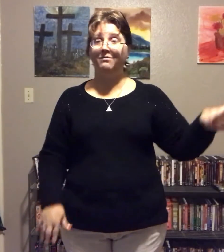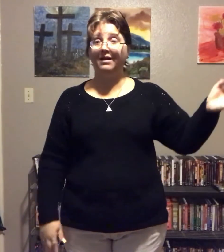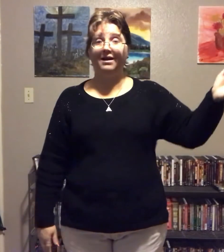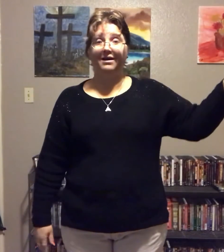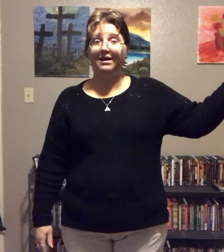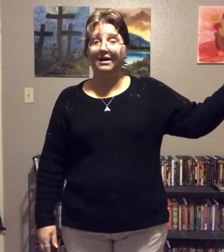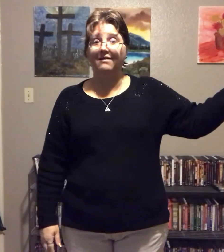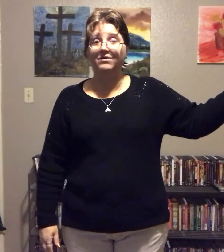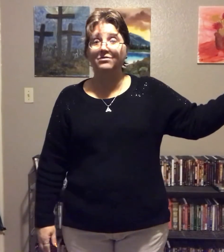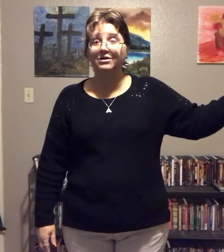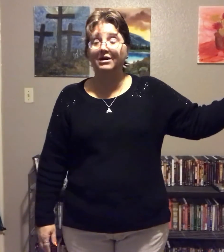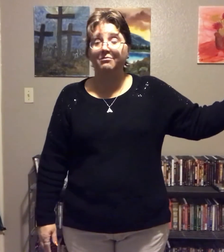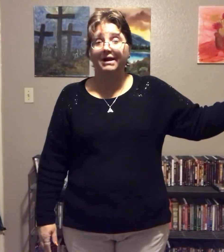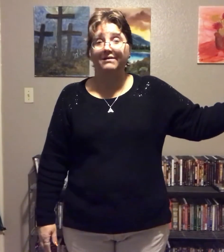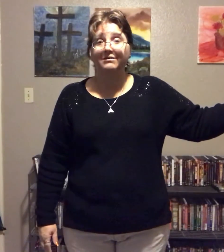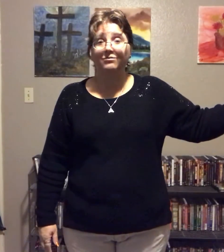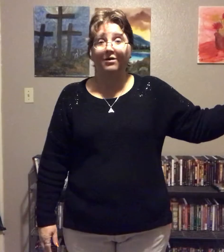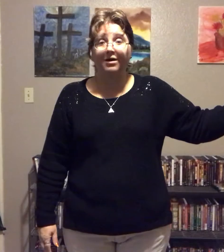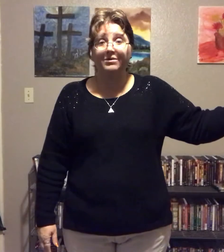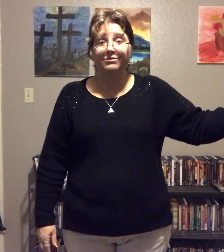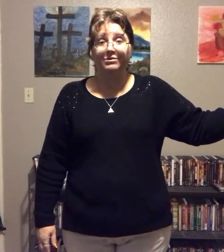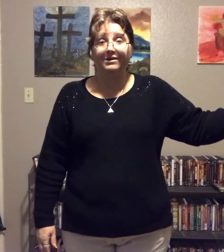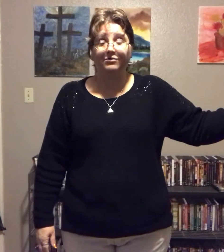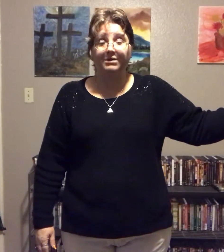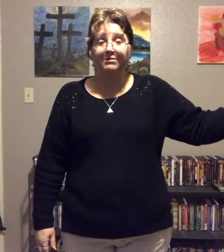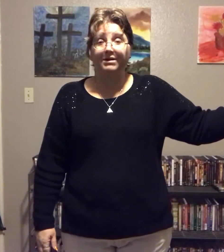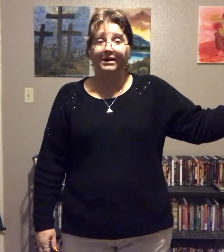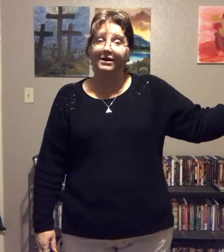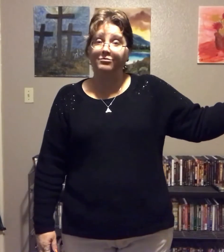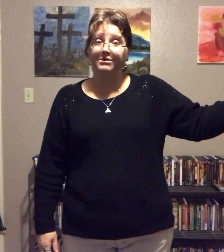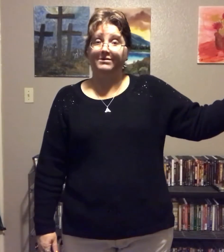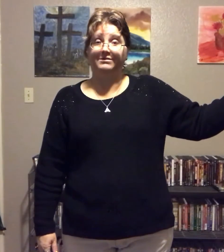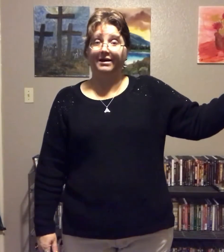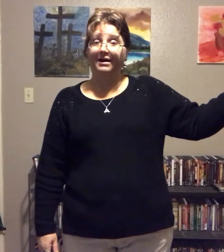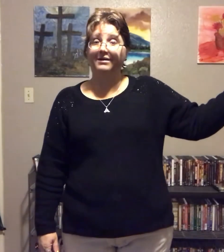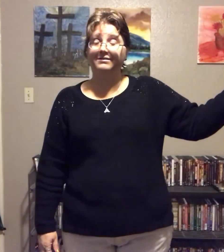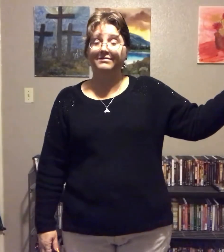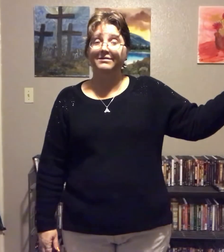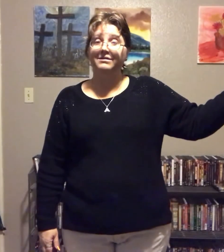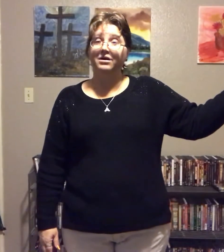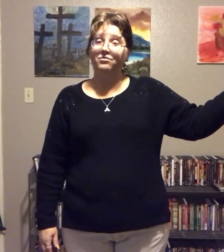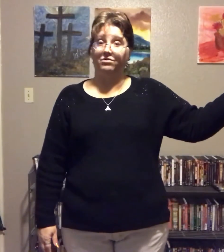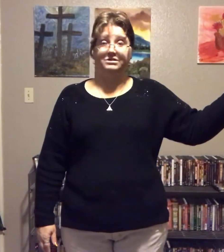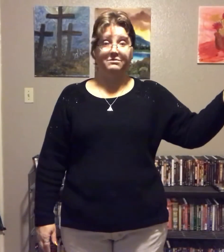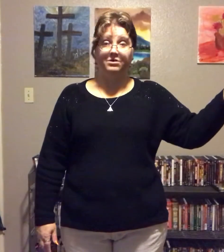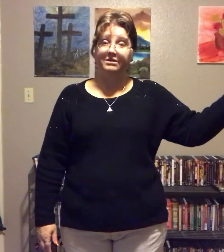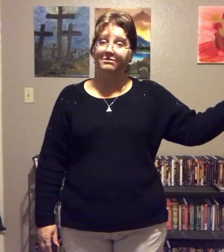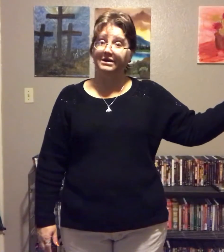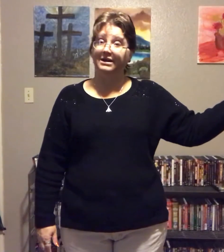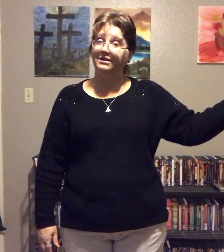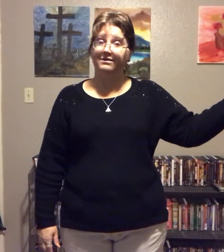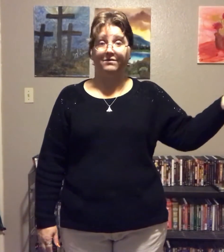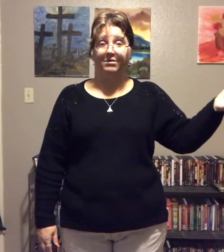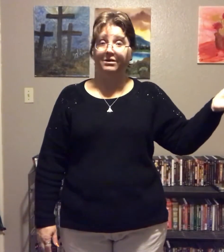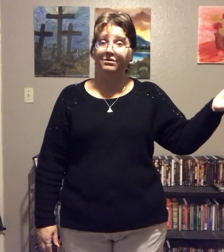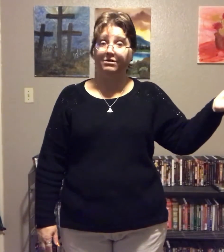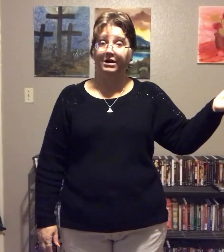I'm even going to go to Baskin-Robbins whenever me and my husband decides. Of course, I'm only going to eat it if I'm hungry.